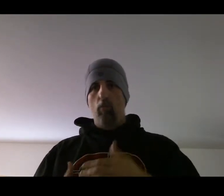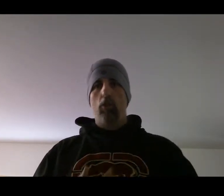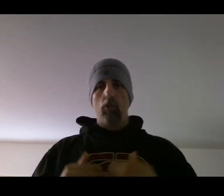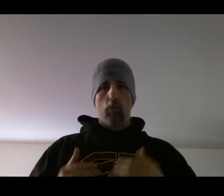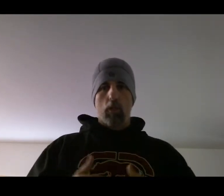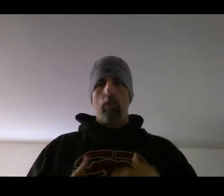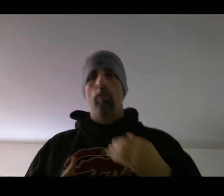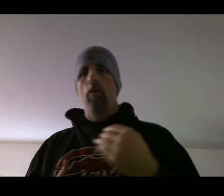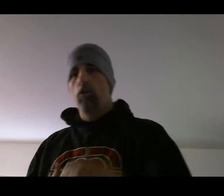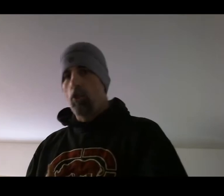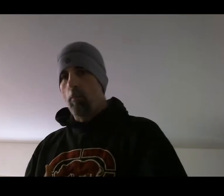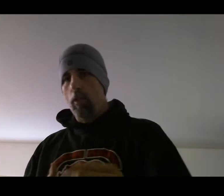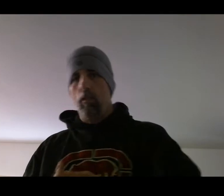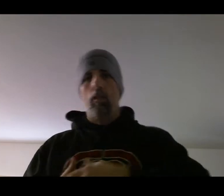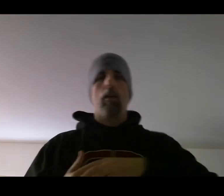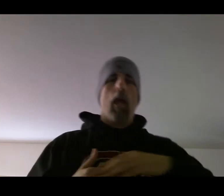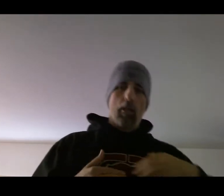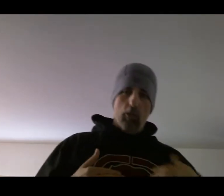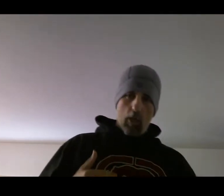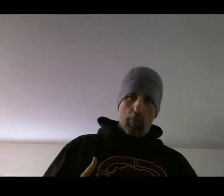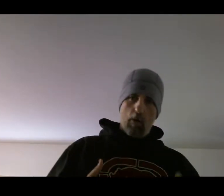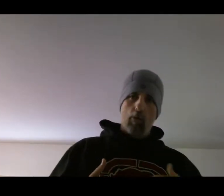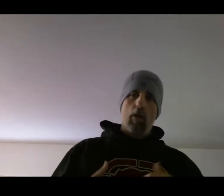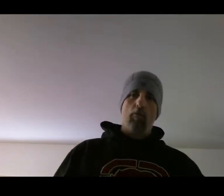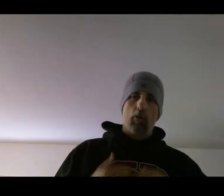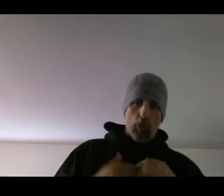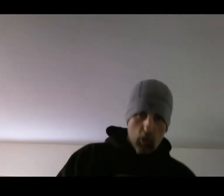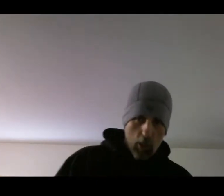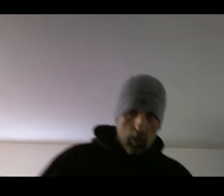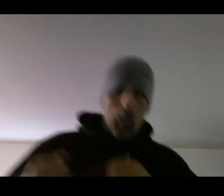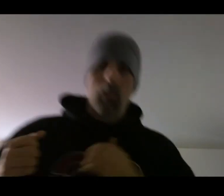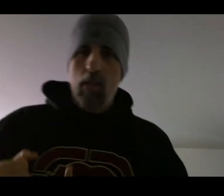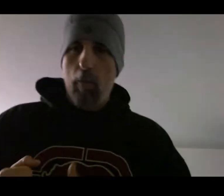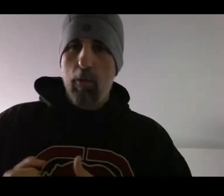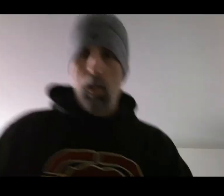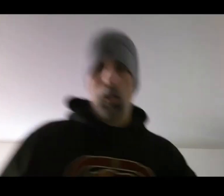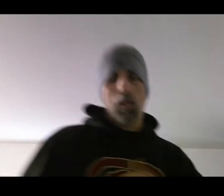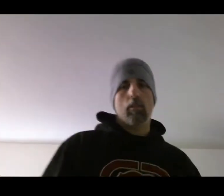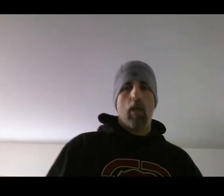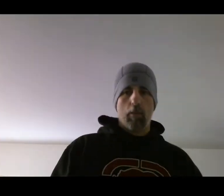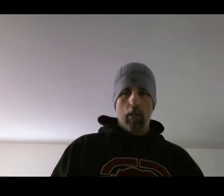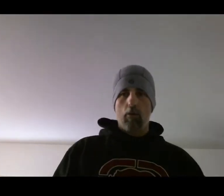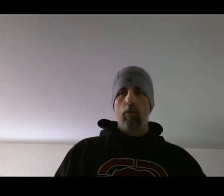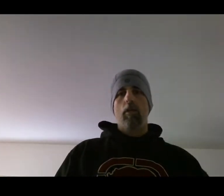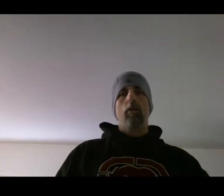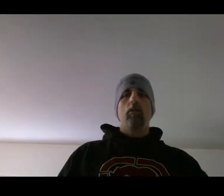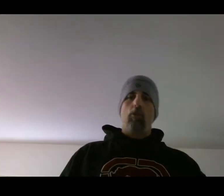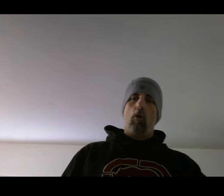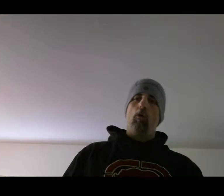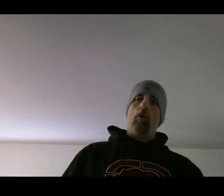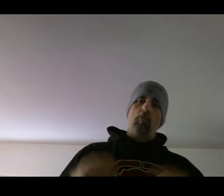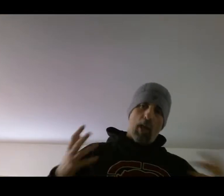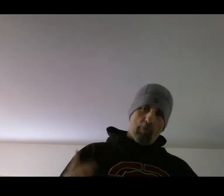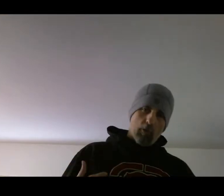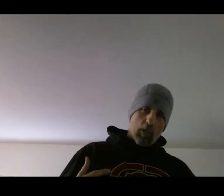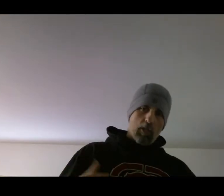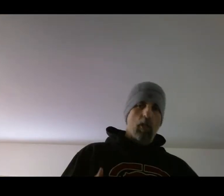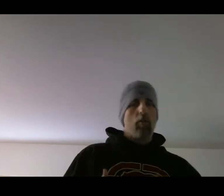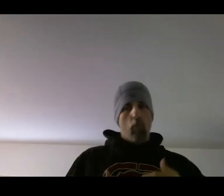which you can jump in and jump out versus just stepping in and stepping out. So flat footed, more